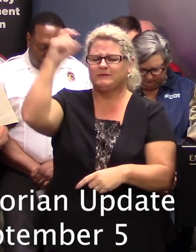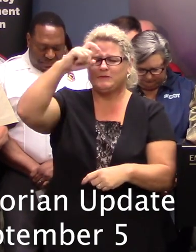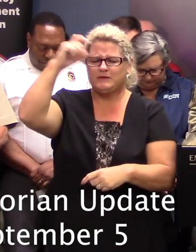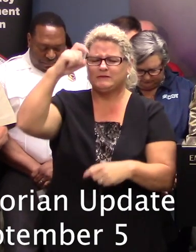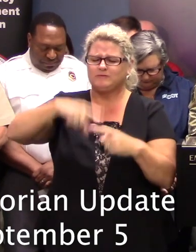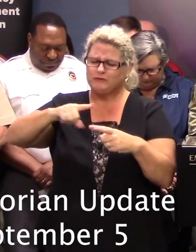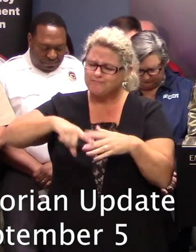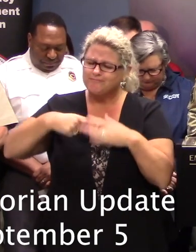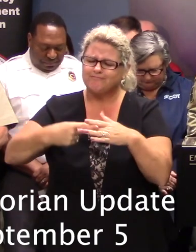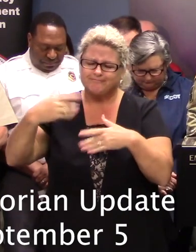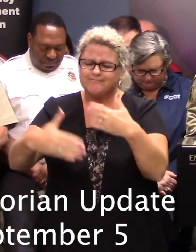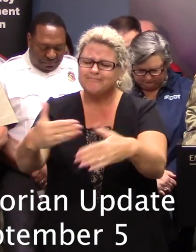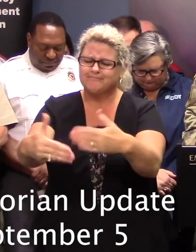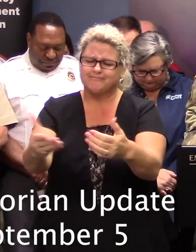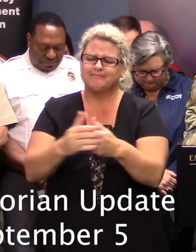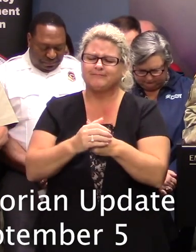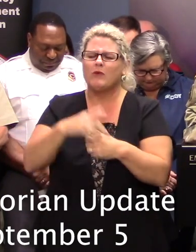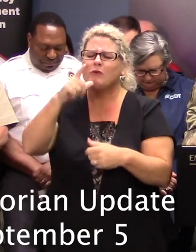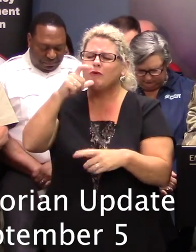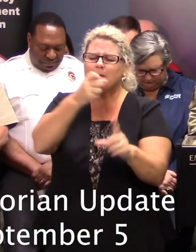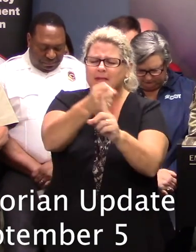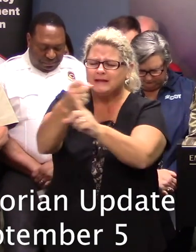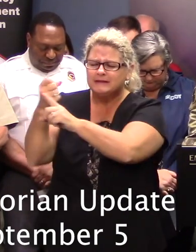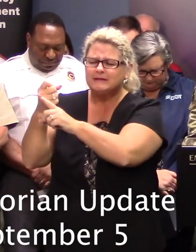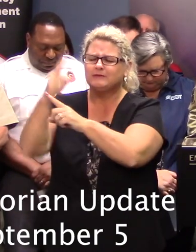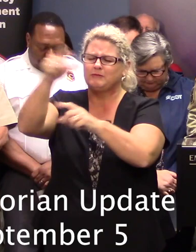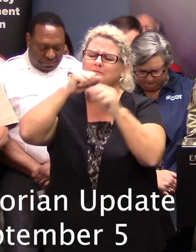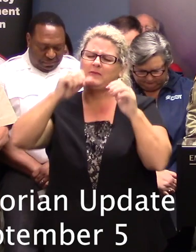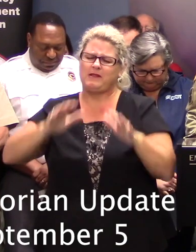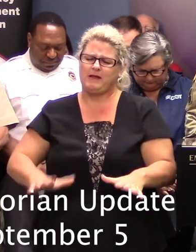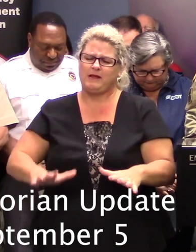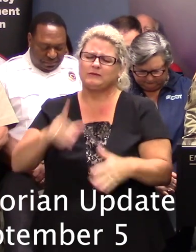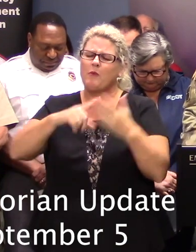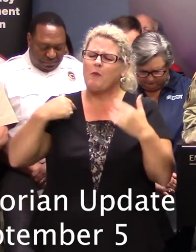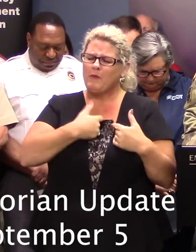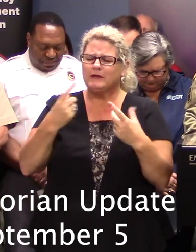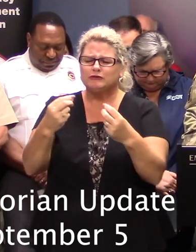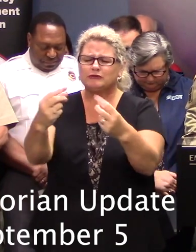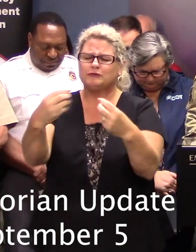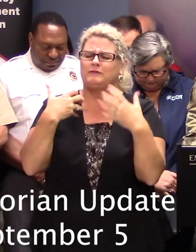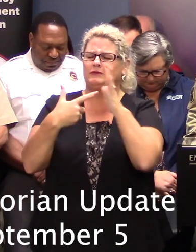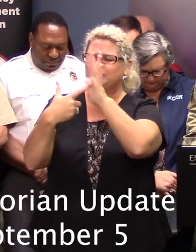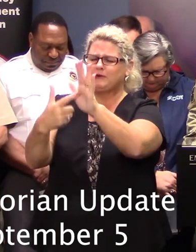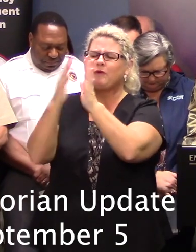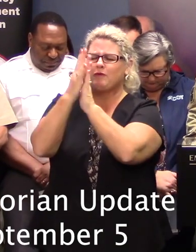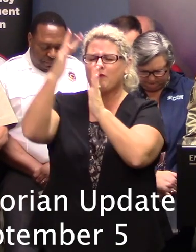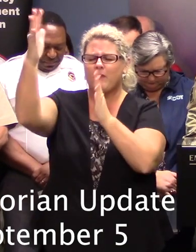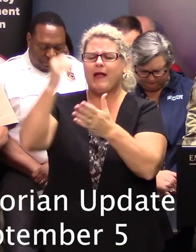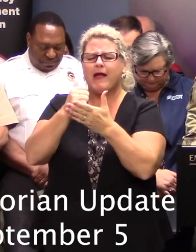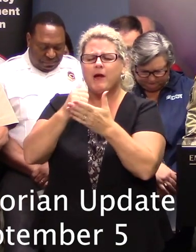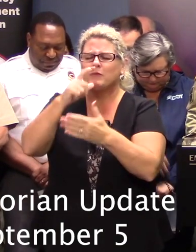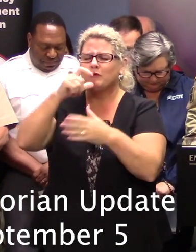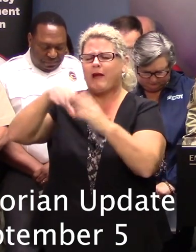families that have been affected. Bless us as we continue to do those things that will give you glory and help those that are displaced. We love you.